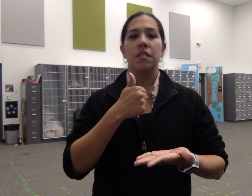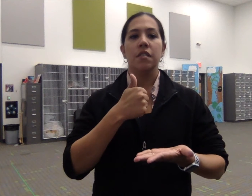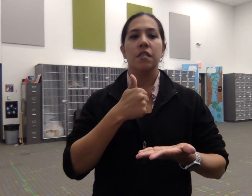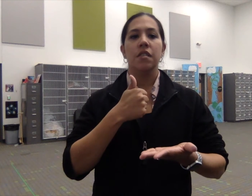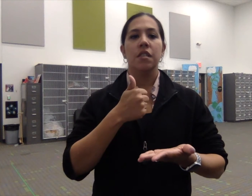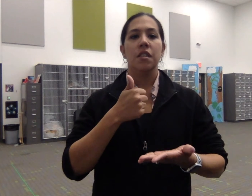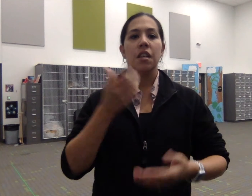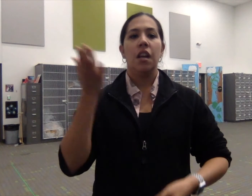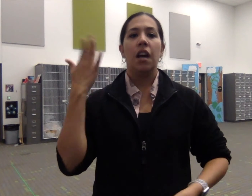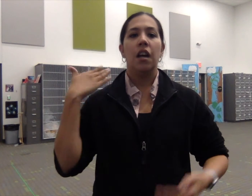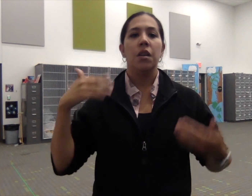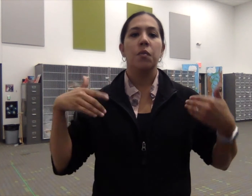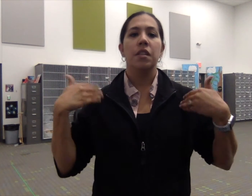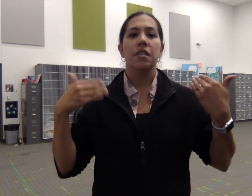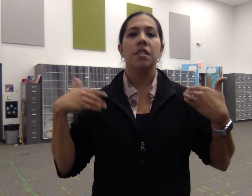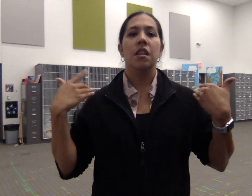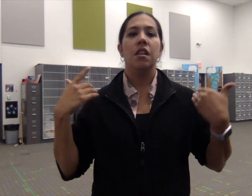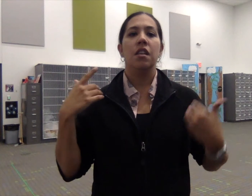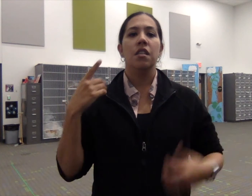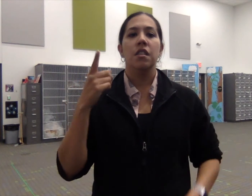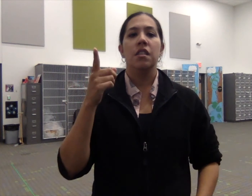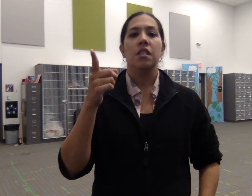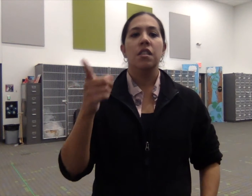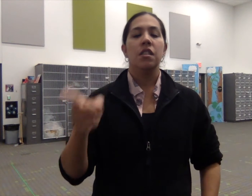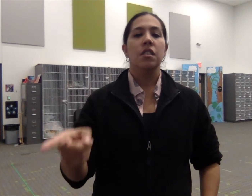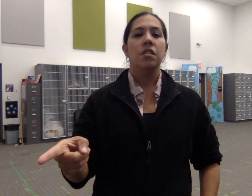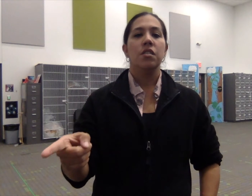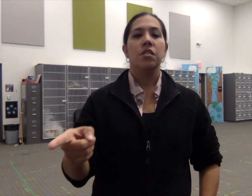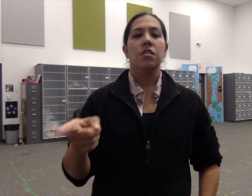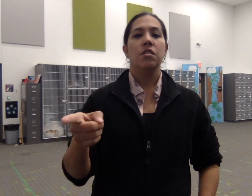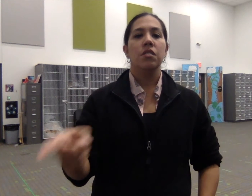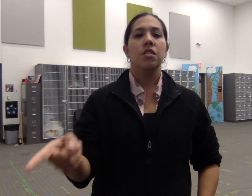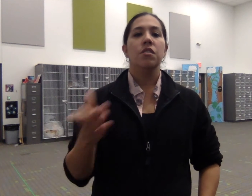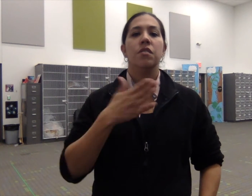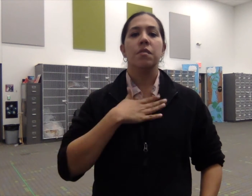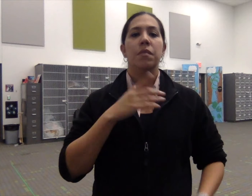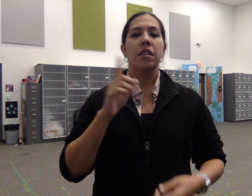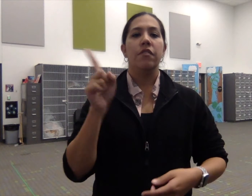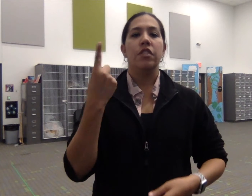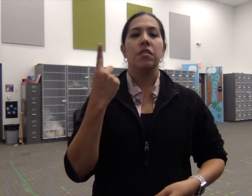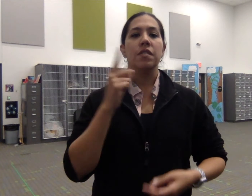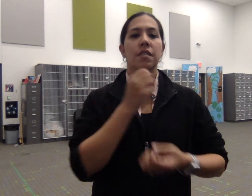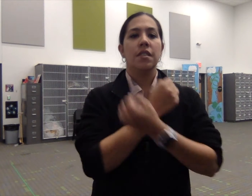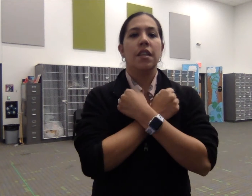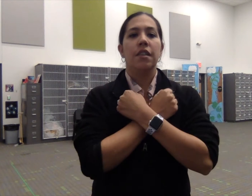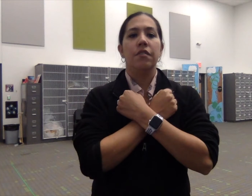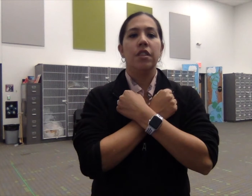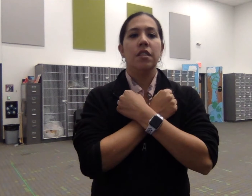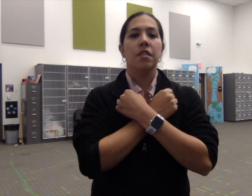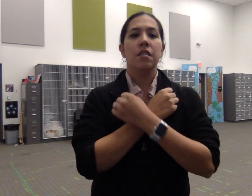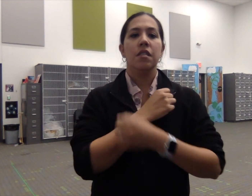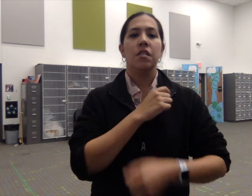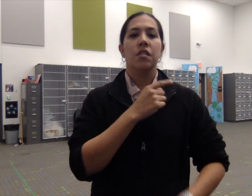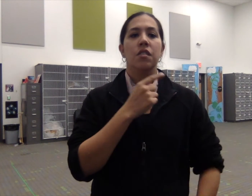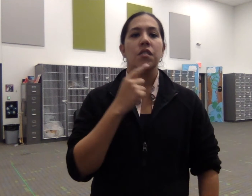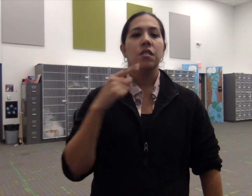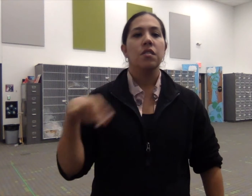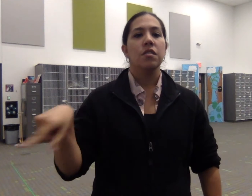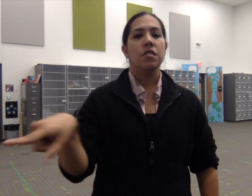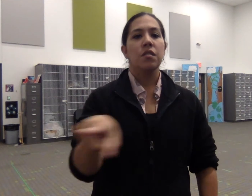I was young she was my first love so